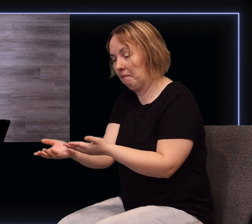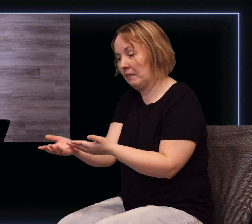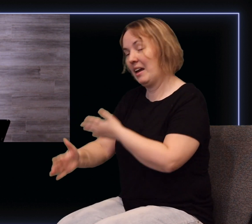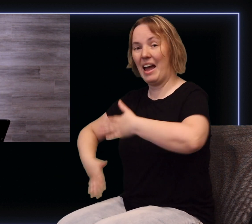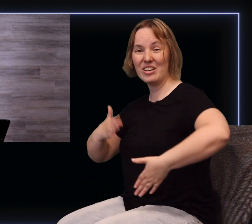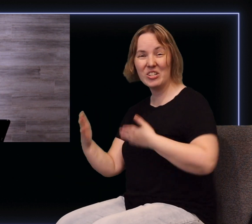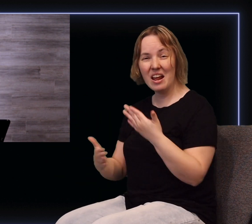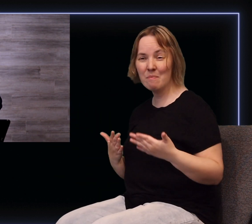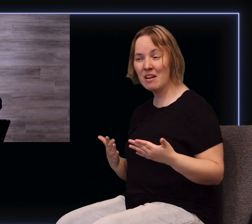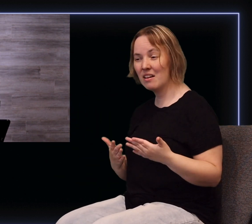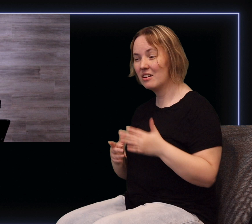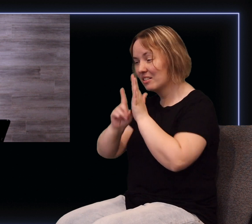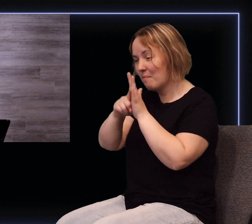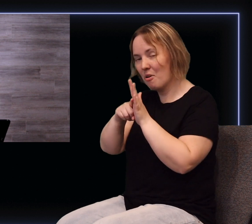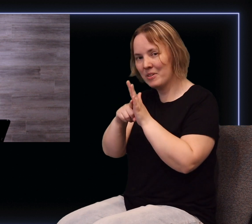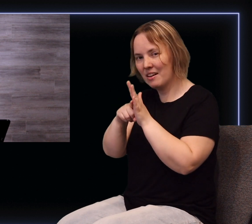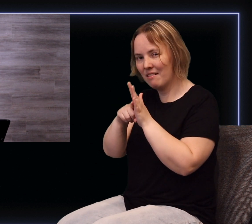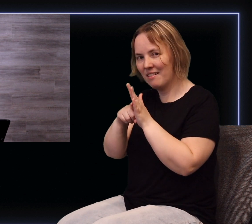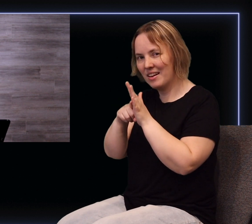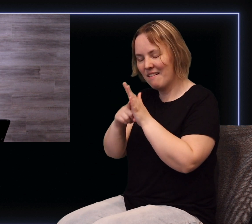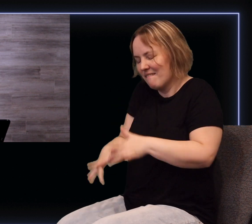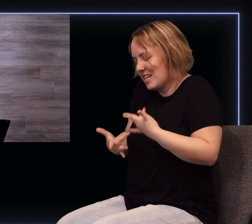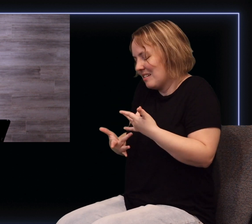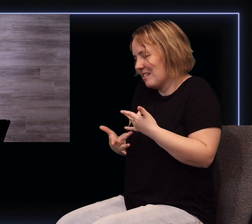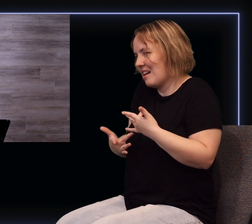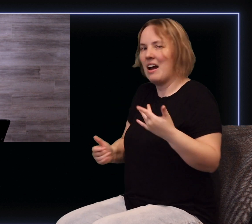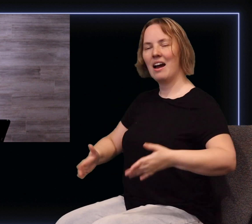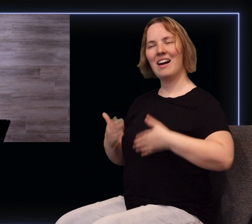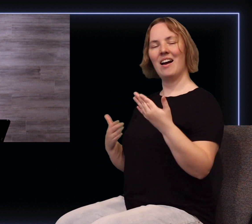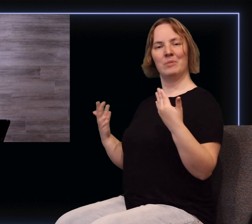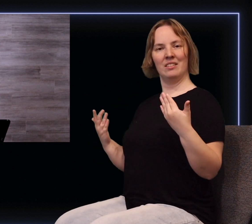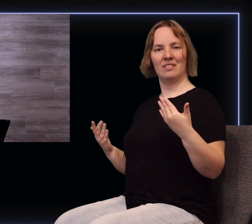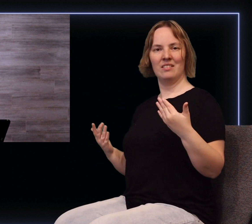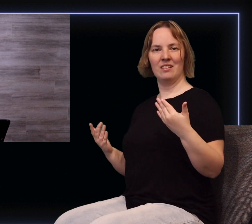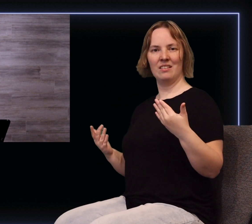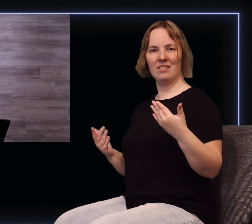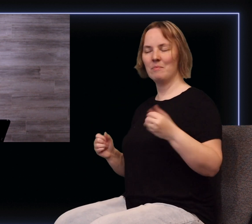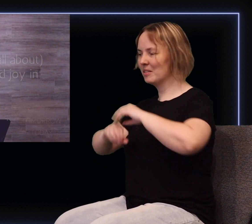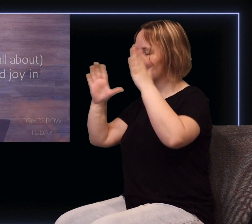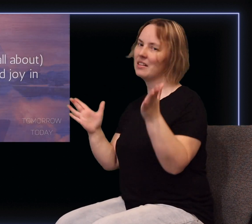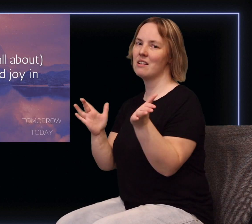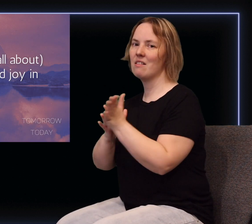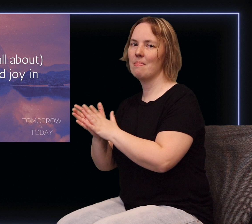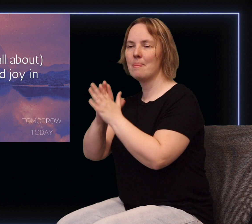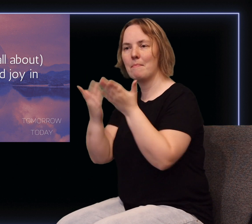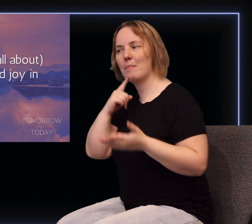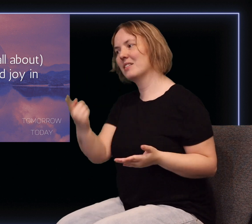that momentary sensation of feeling happy. Let me be clear the Bible says in Romans 14 17 that the kingdom of God